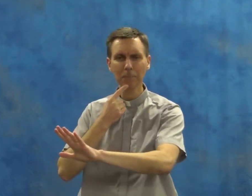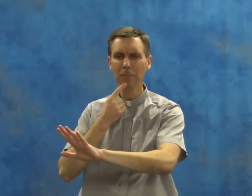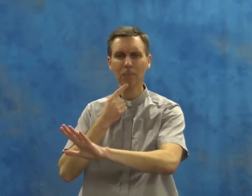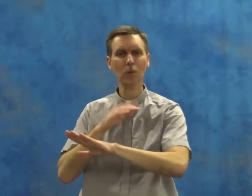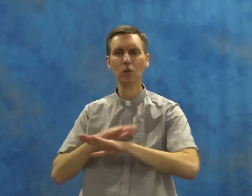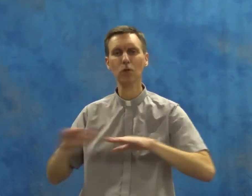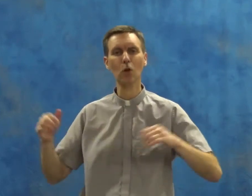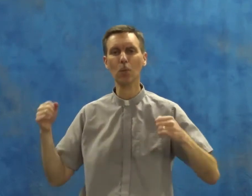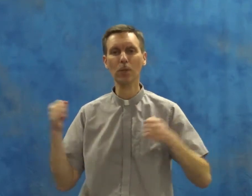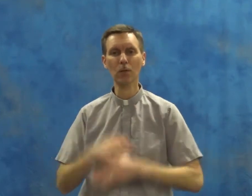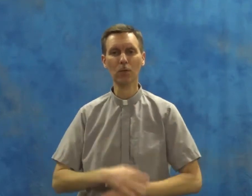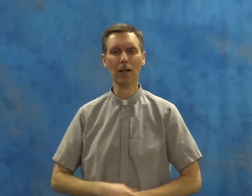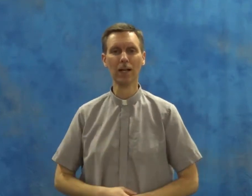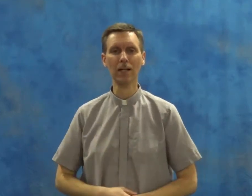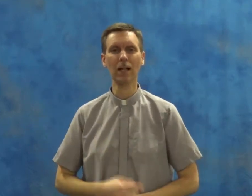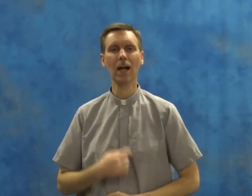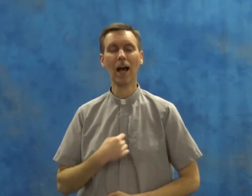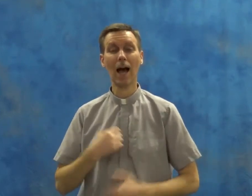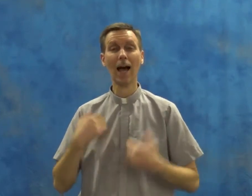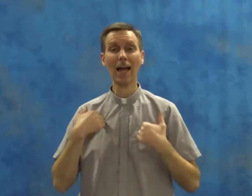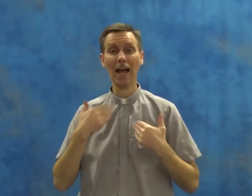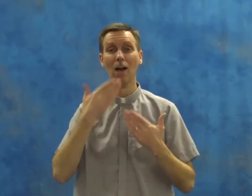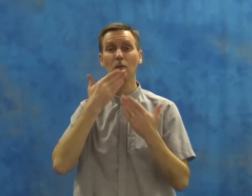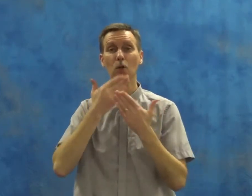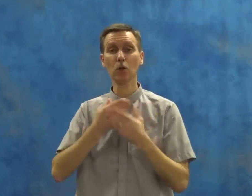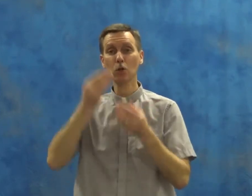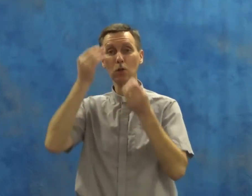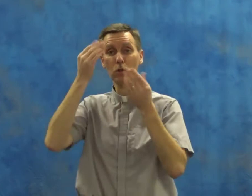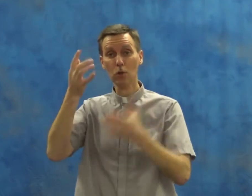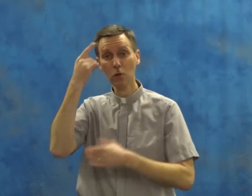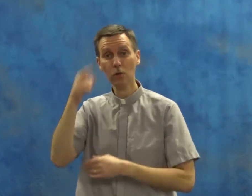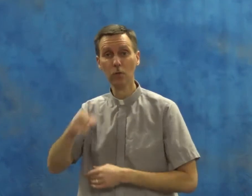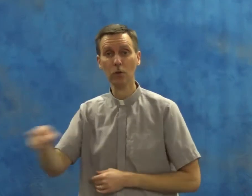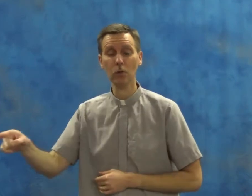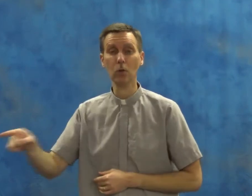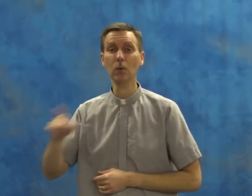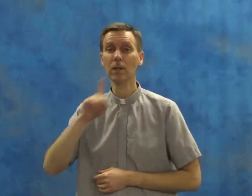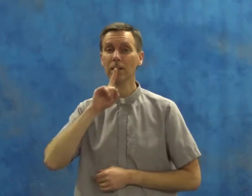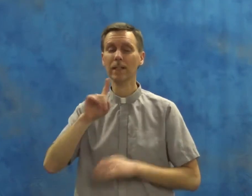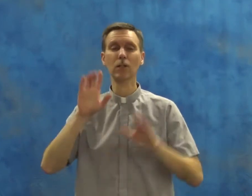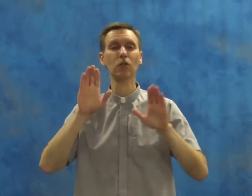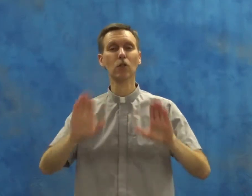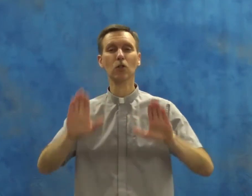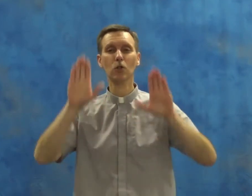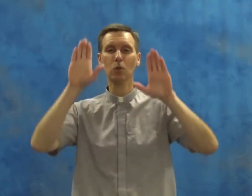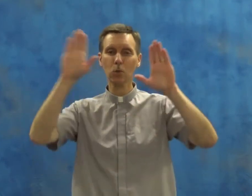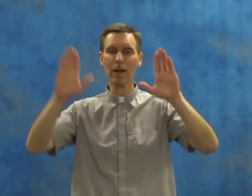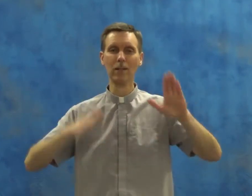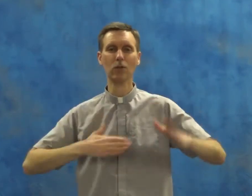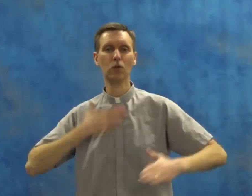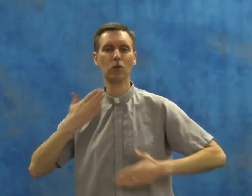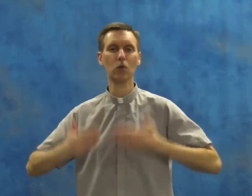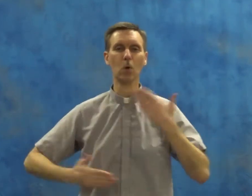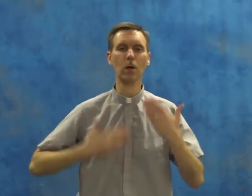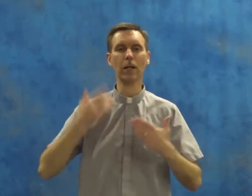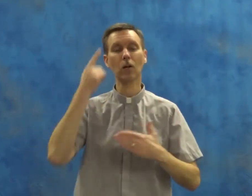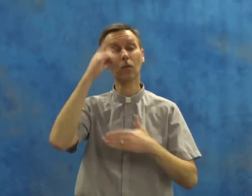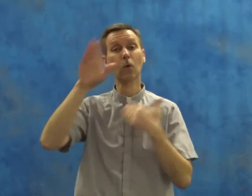Don't be afraid. I have good news for you that is great joy for